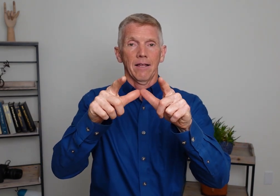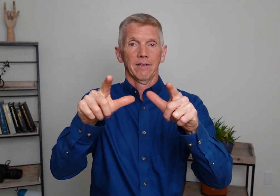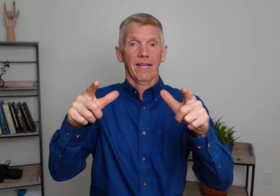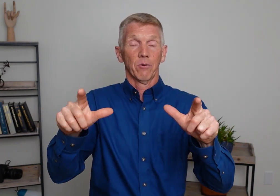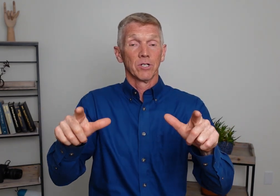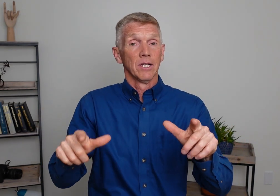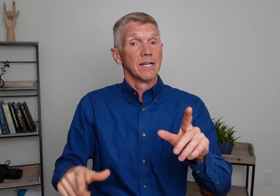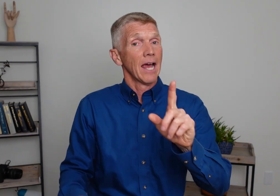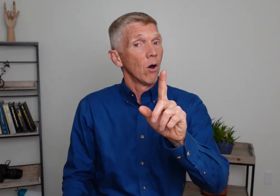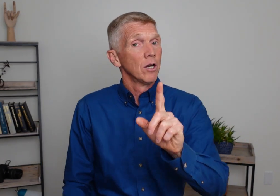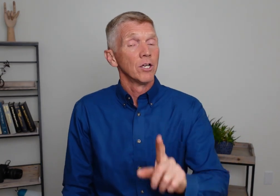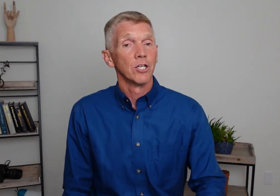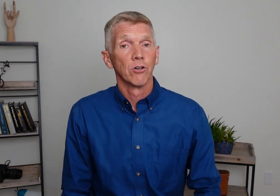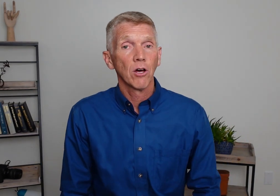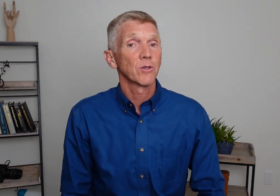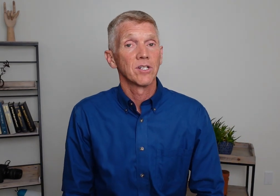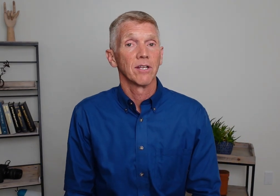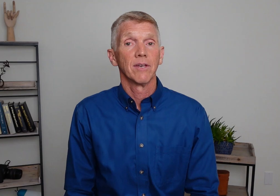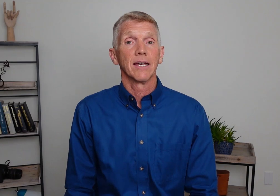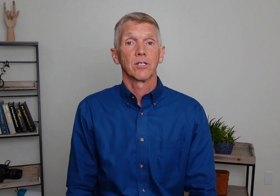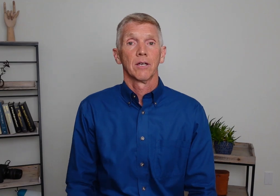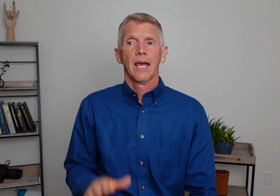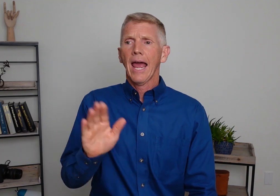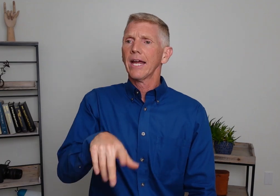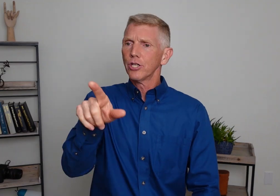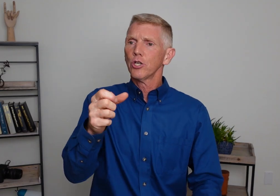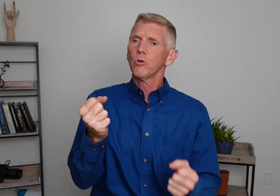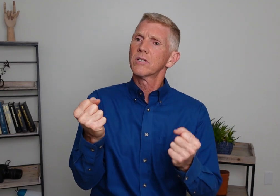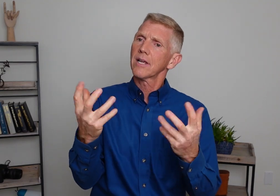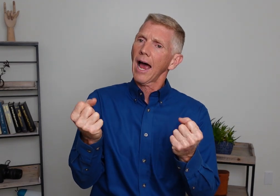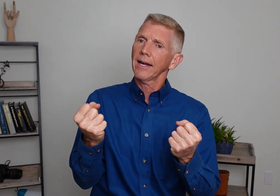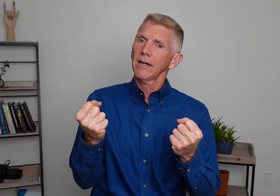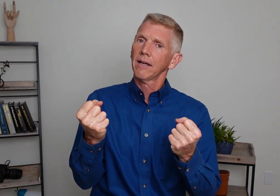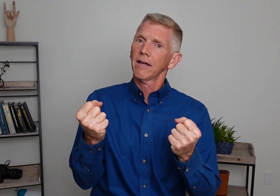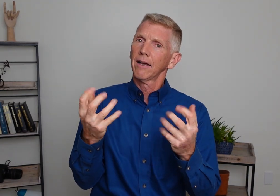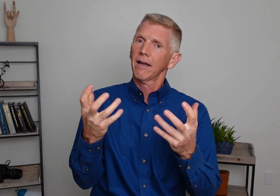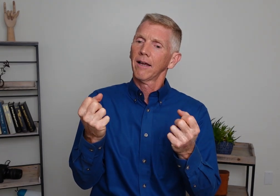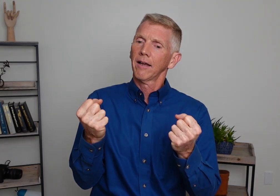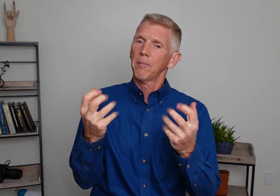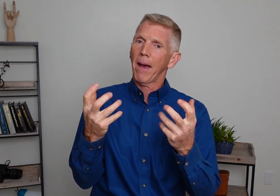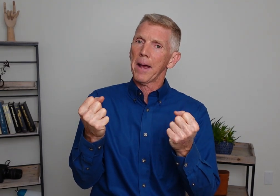Language. Now. You're also going to see this. Hey. Do you sign? Bam.